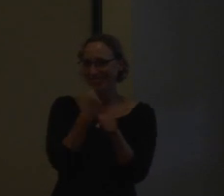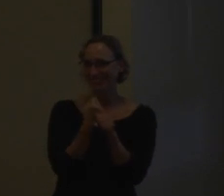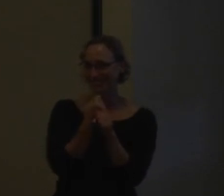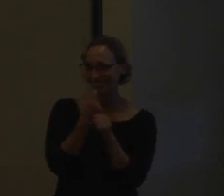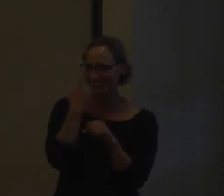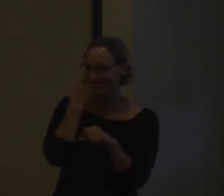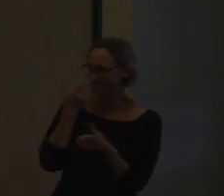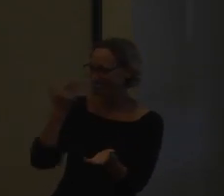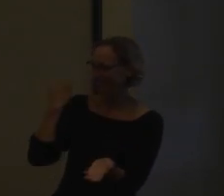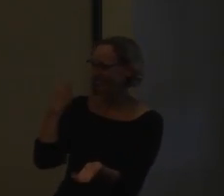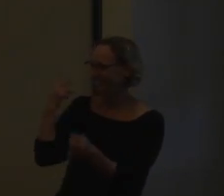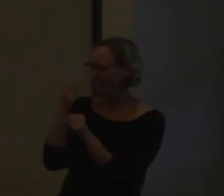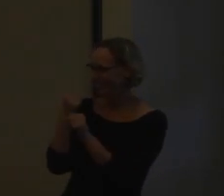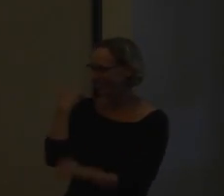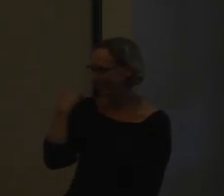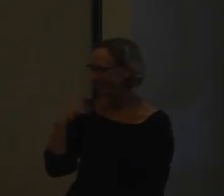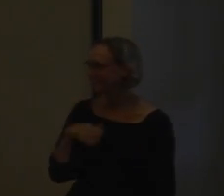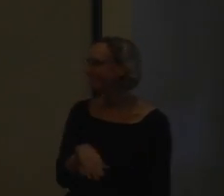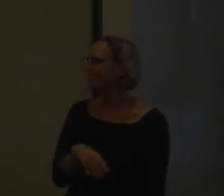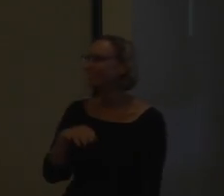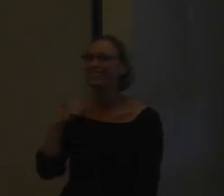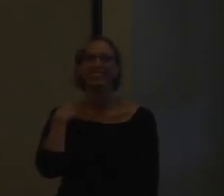anniversary. We just celebrated ours two years ago.